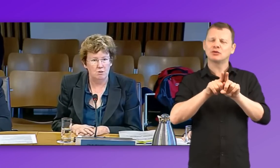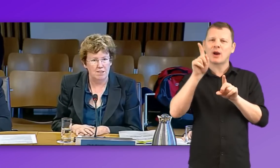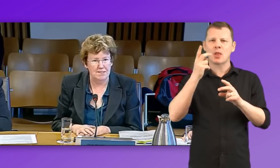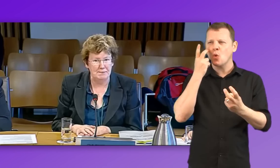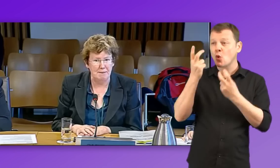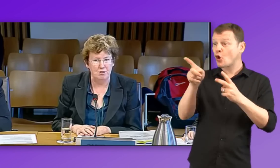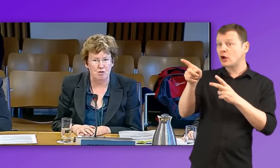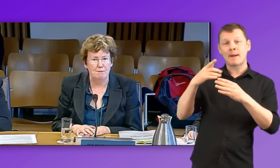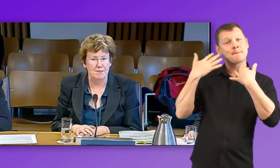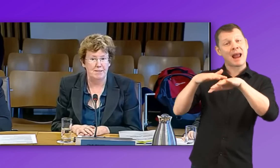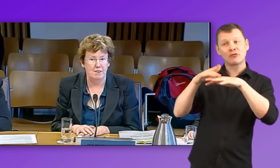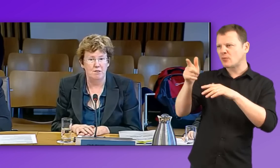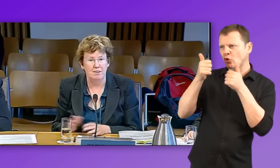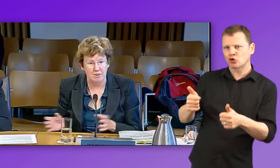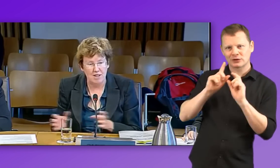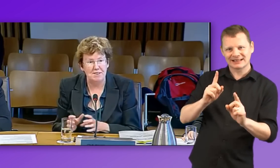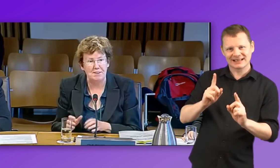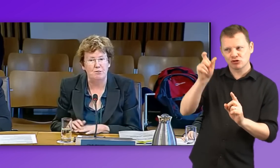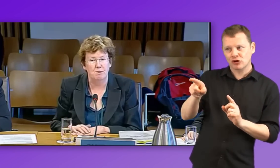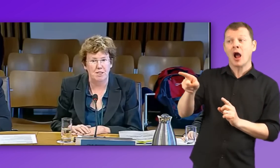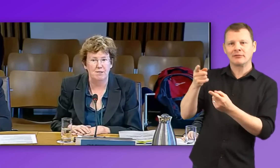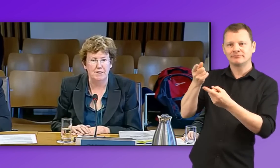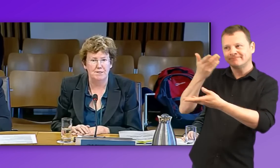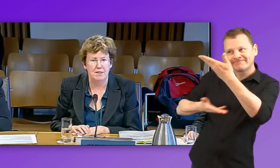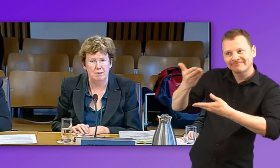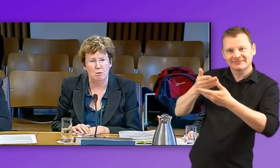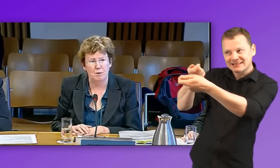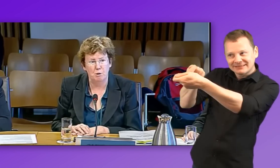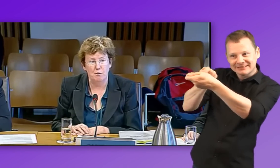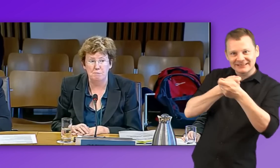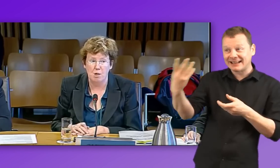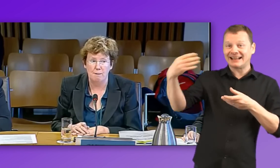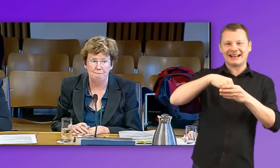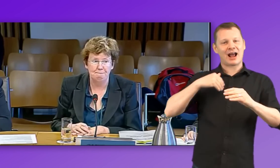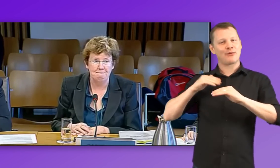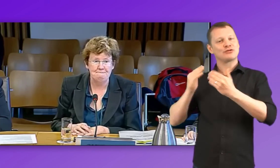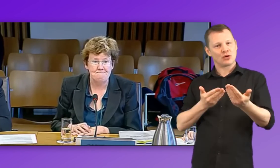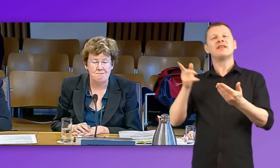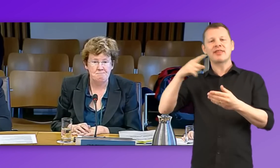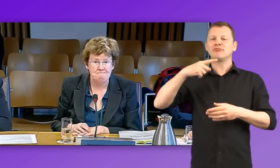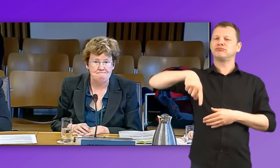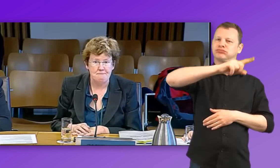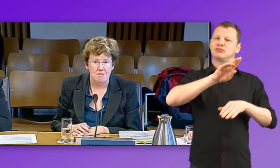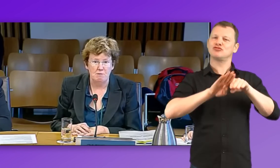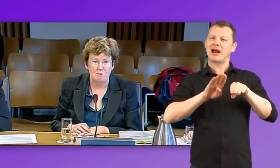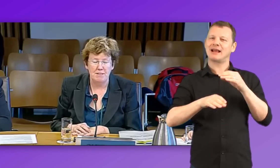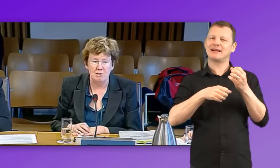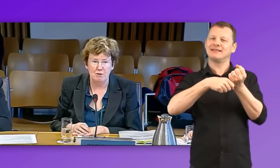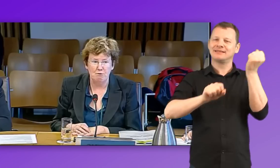who they see in mainstream and attracting those to a service and then sending them on the diploma. So it depends on the